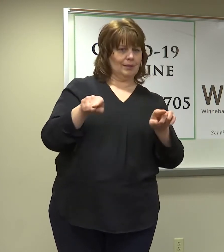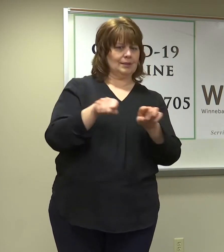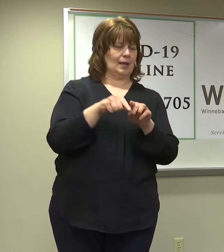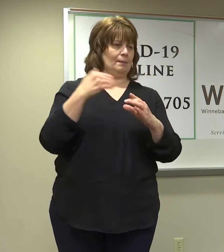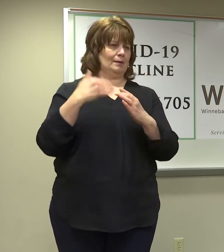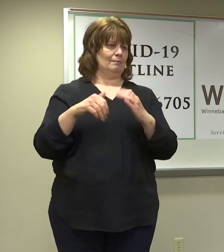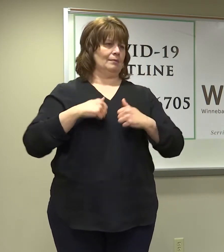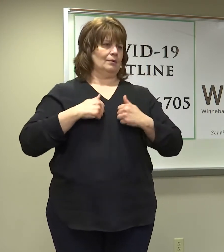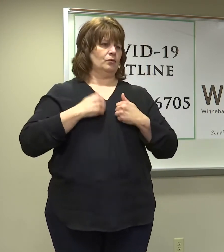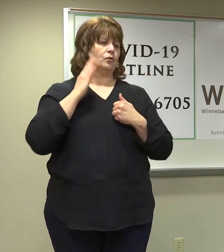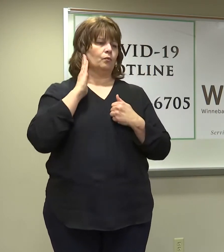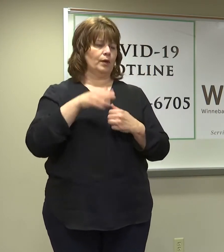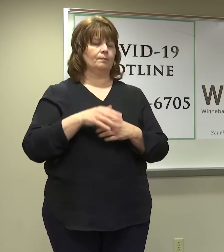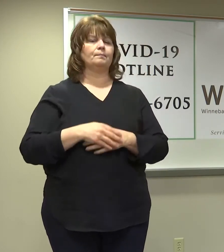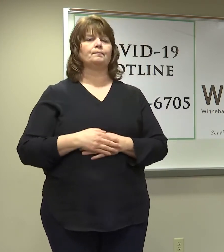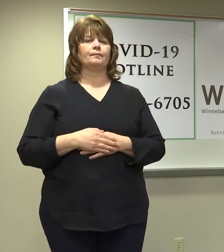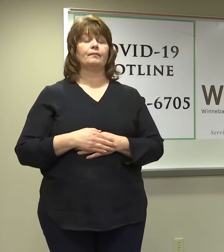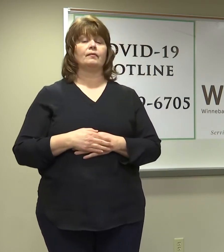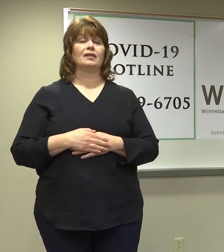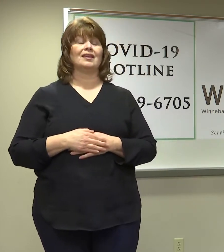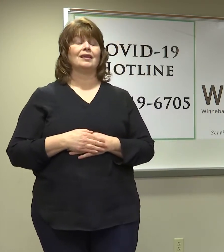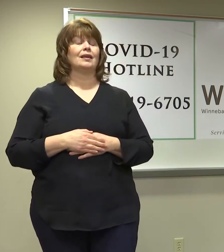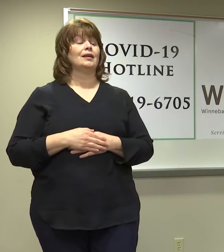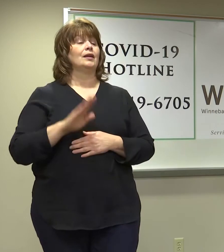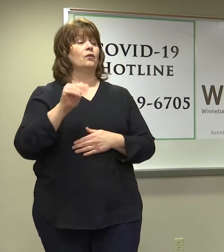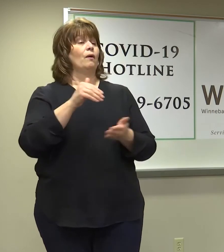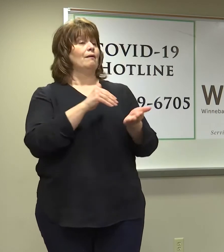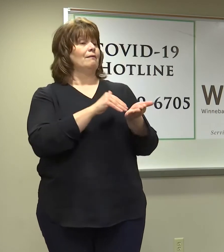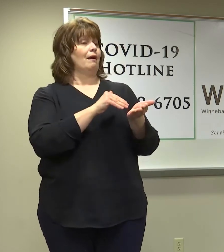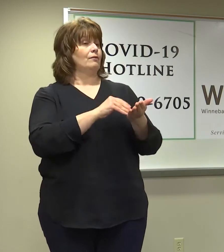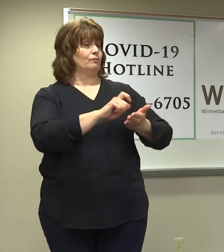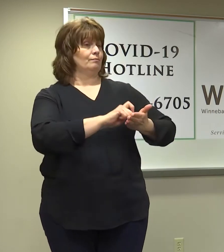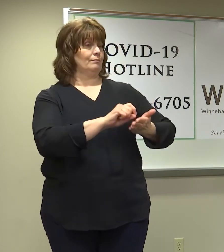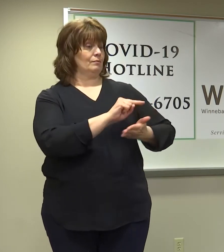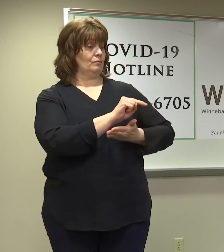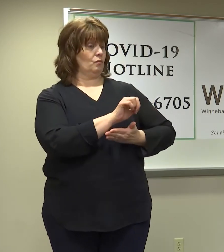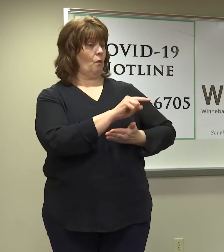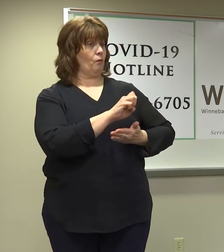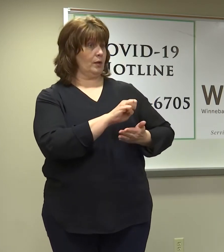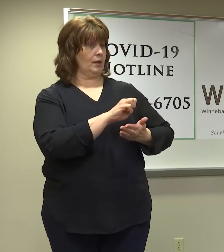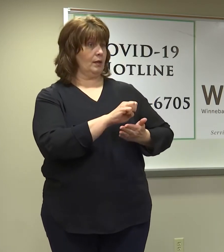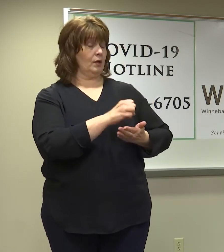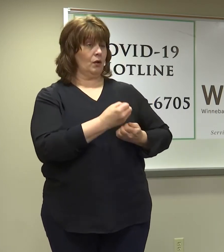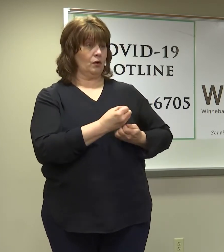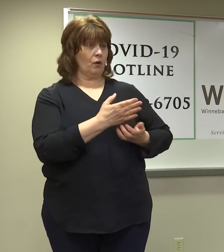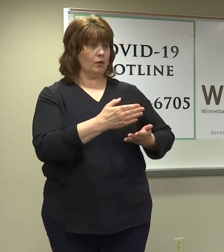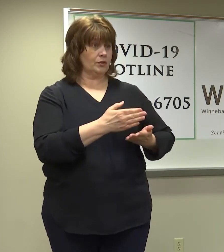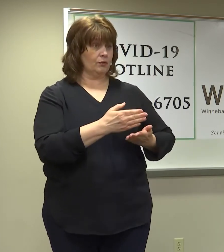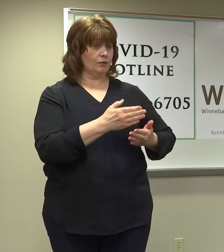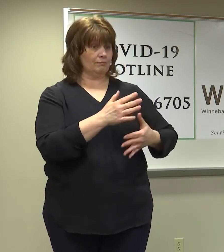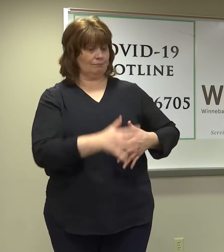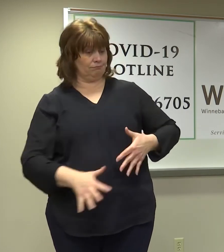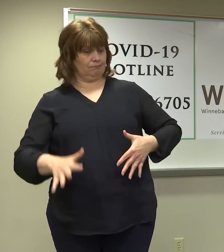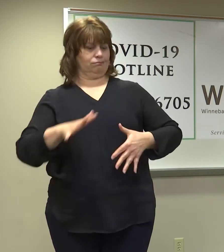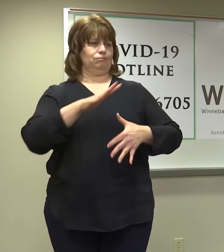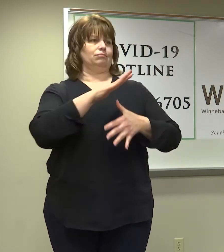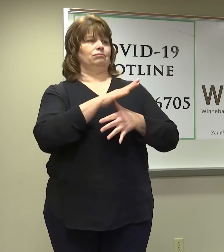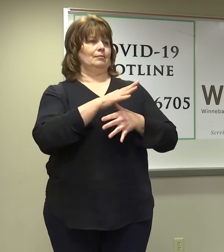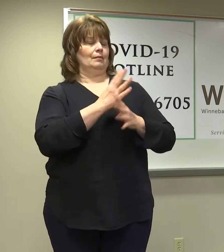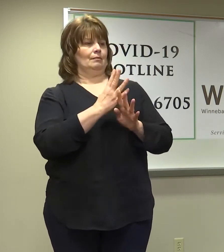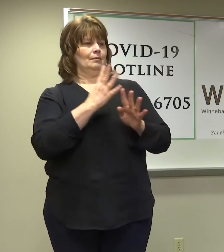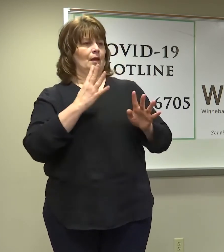vaccine efforts. So, please remember not to, I'm going to say, call your clinics, your physician offices, your hospitals